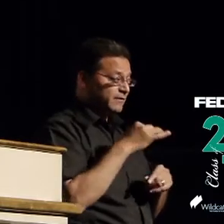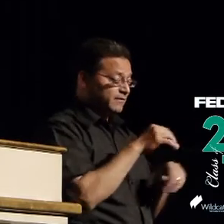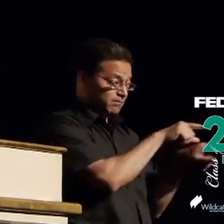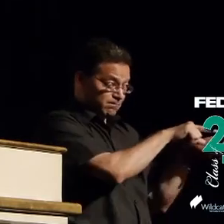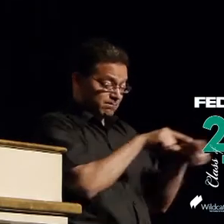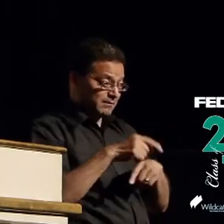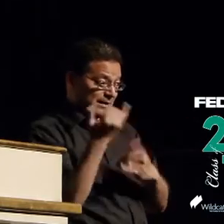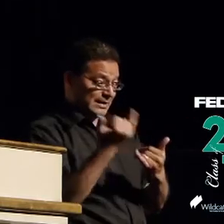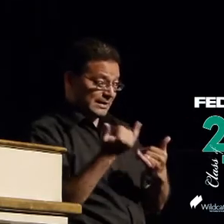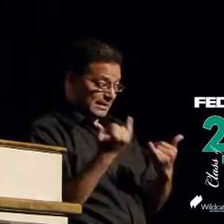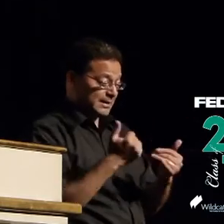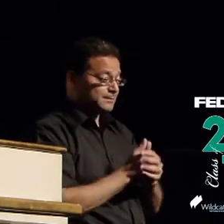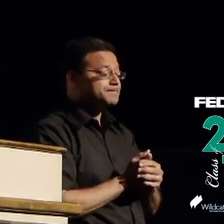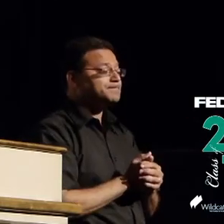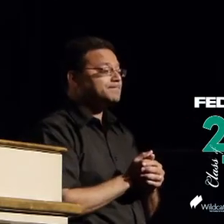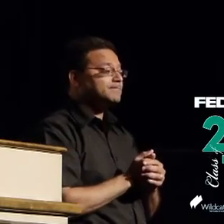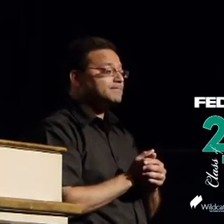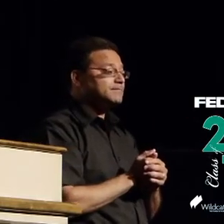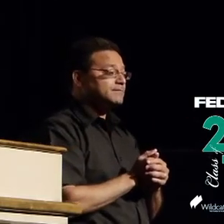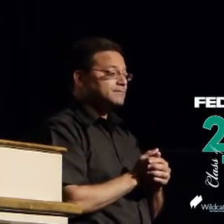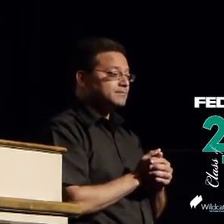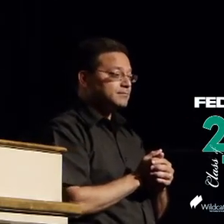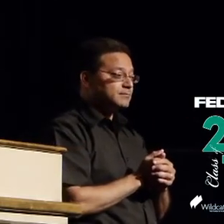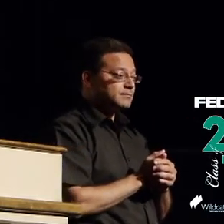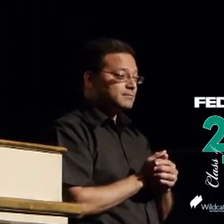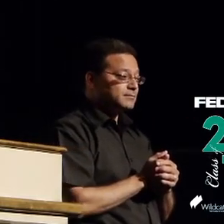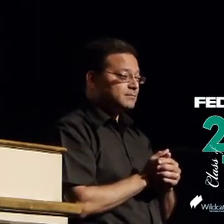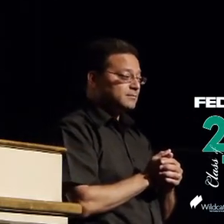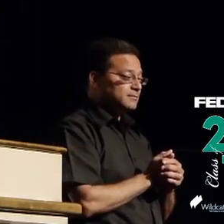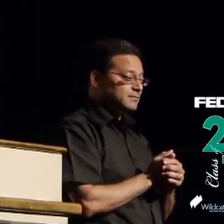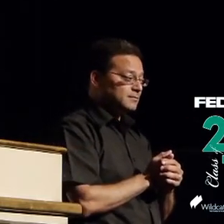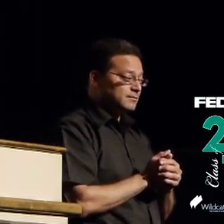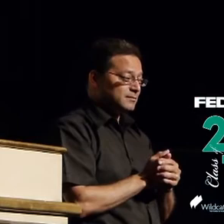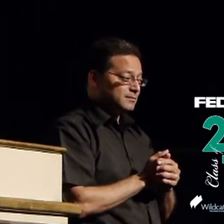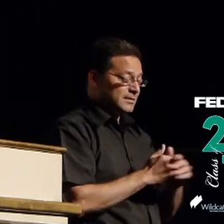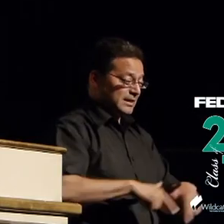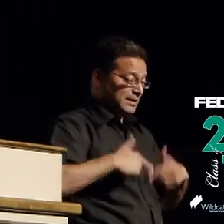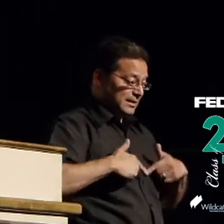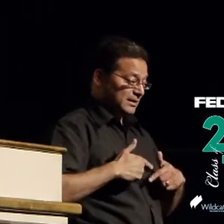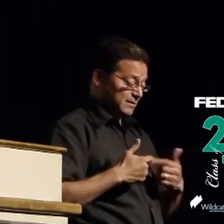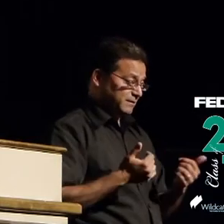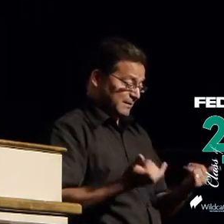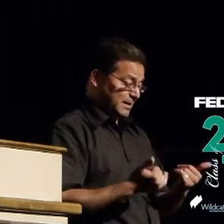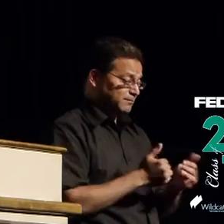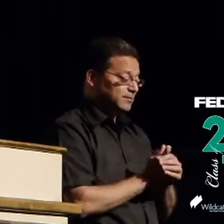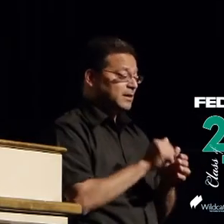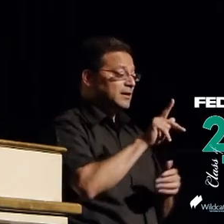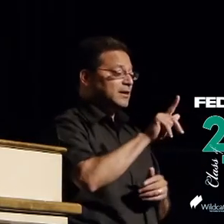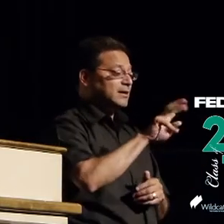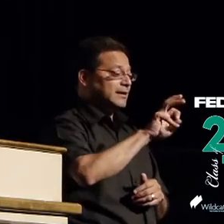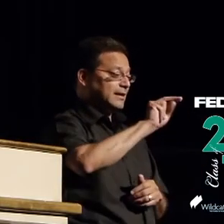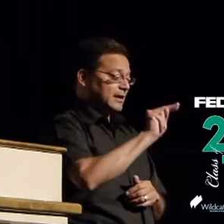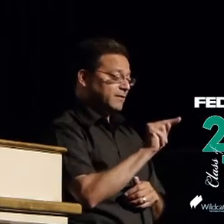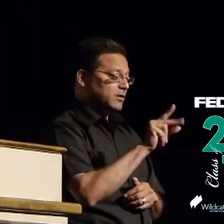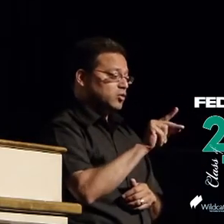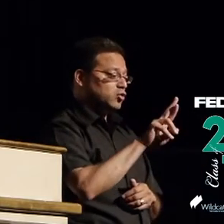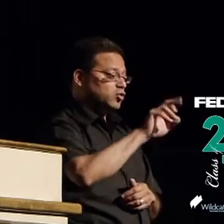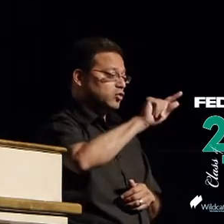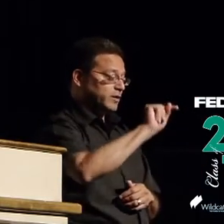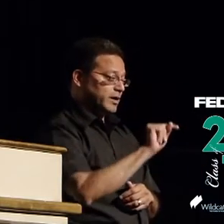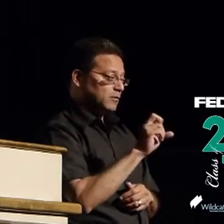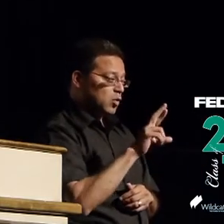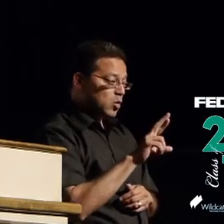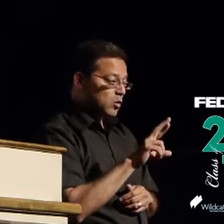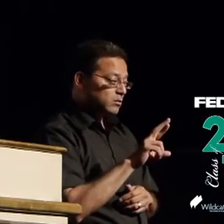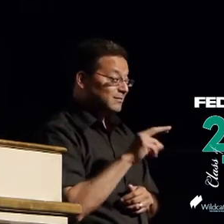I'd either come back as Kevin Durant because I was that skinny when I play or it's no